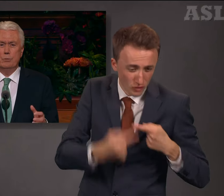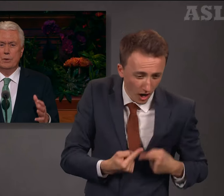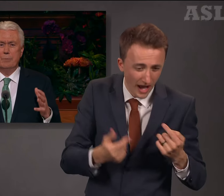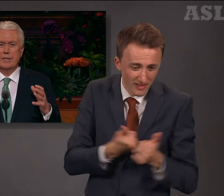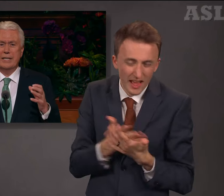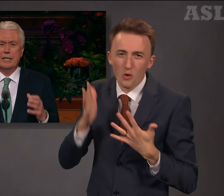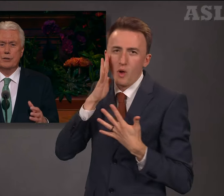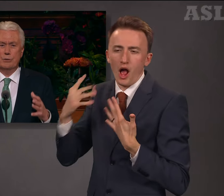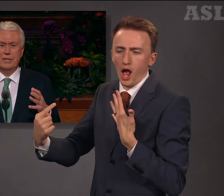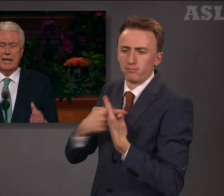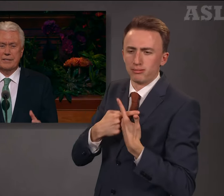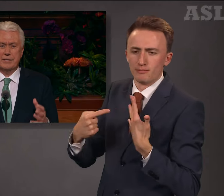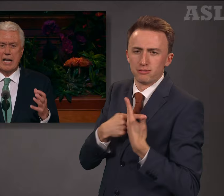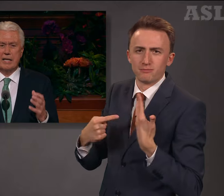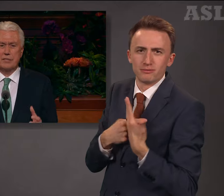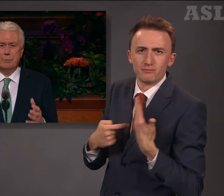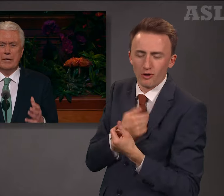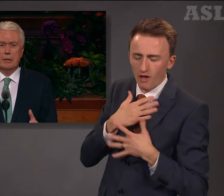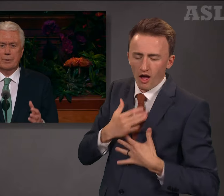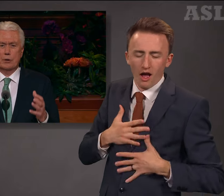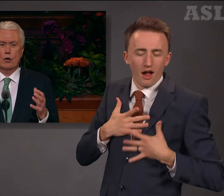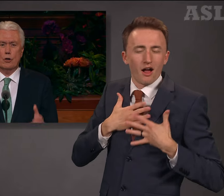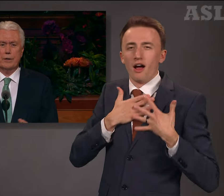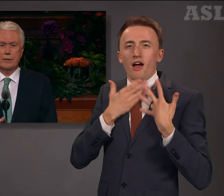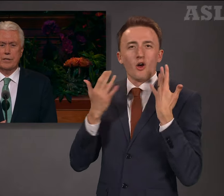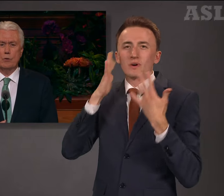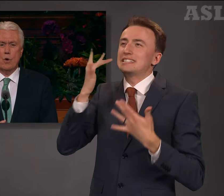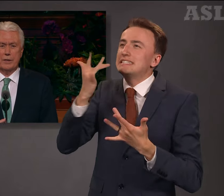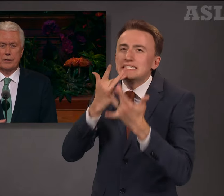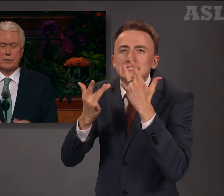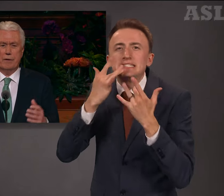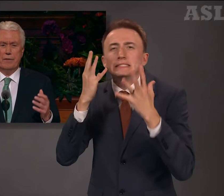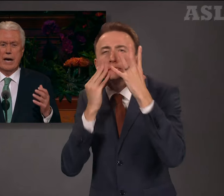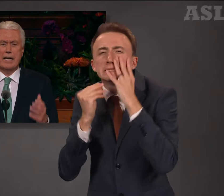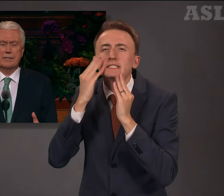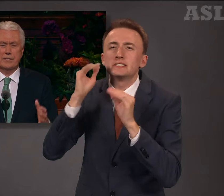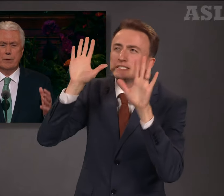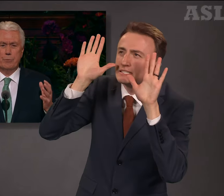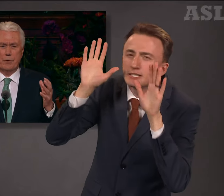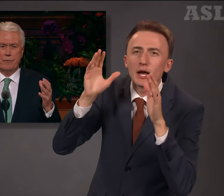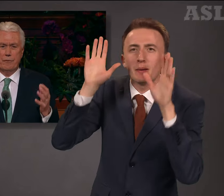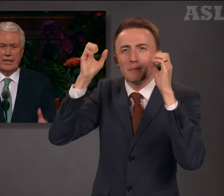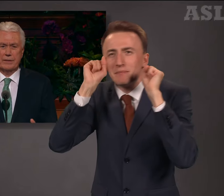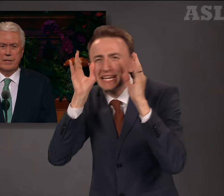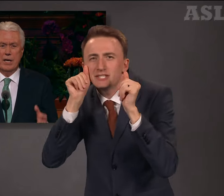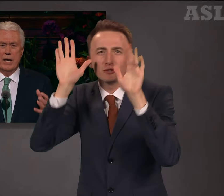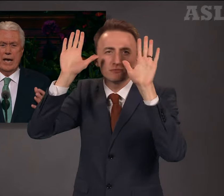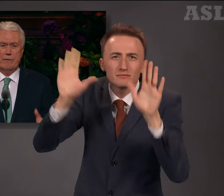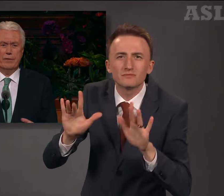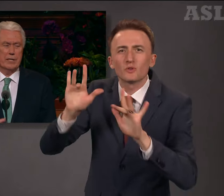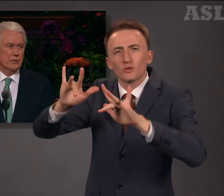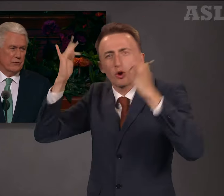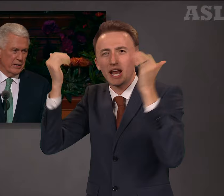will begin to taste the unspeakable glories and wonders of the unseen perfect heavenly sphere.